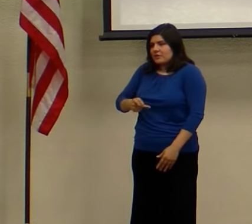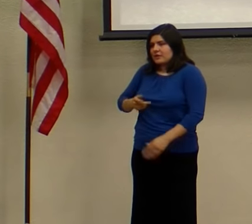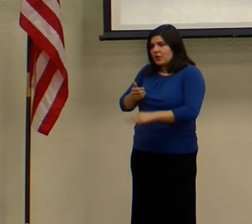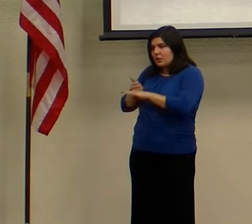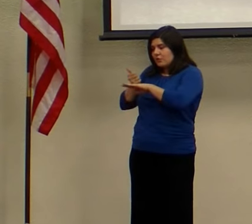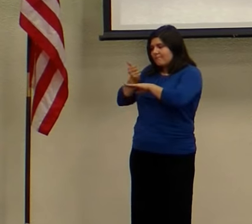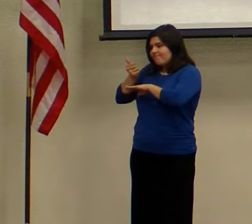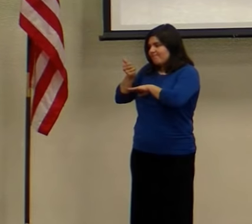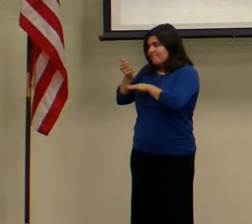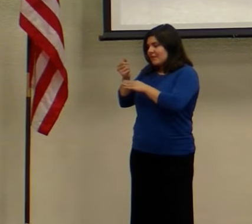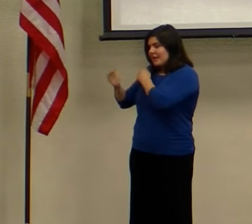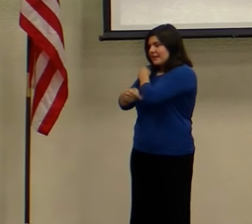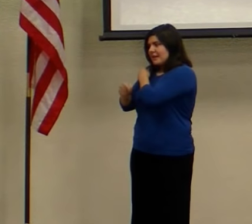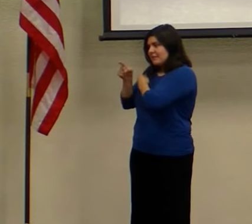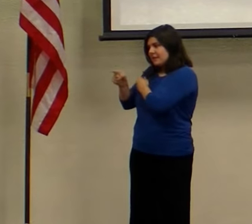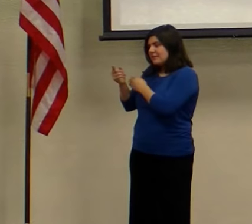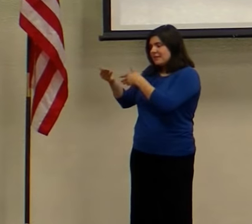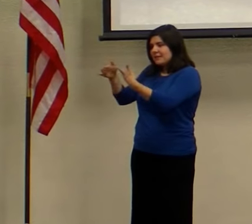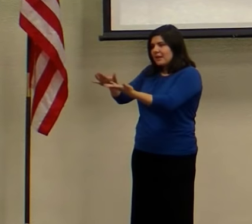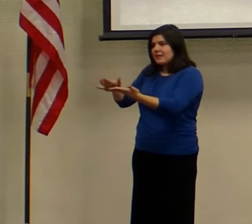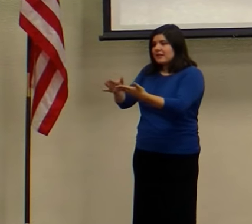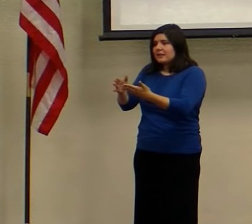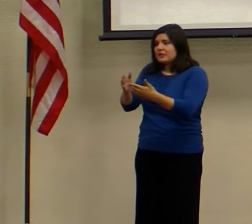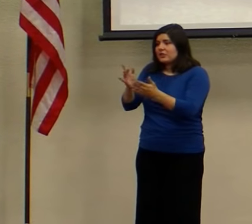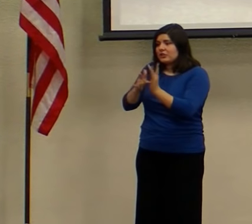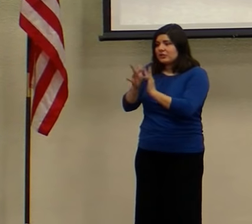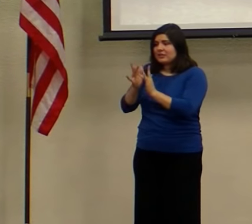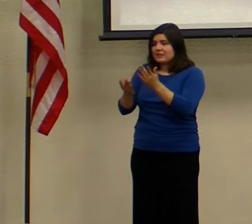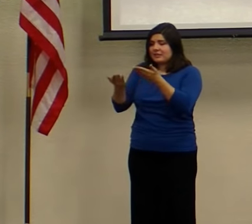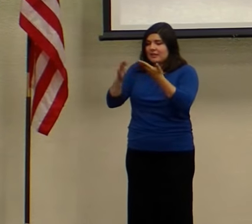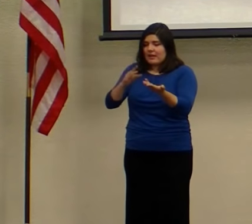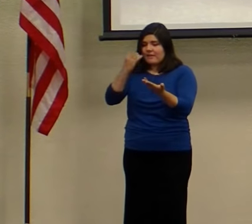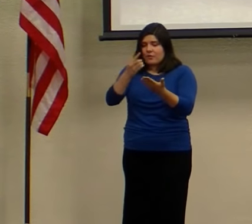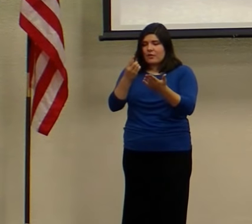He died for that guard who put nails in his hand.